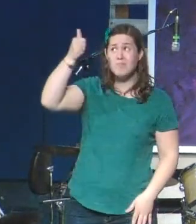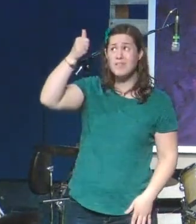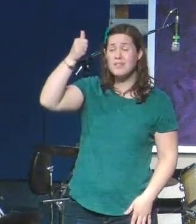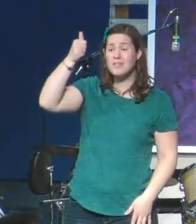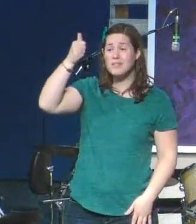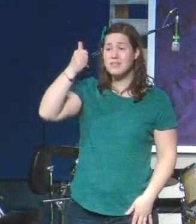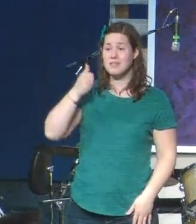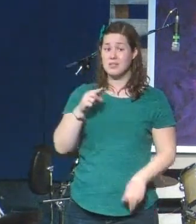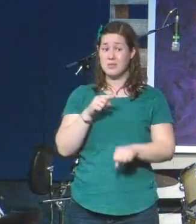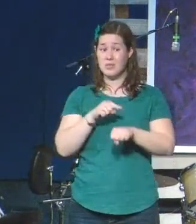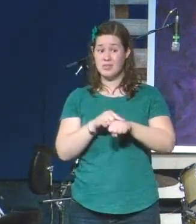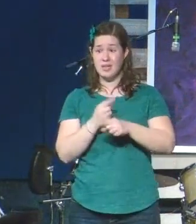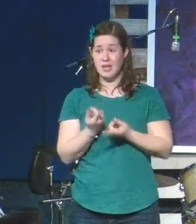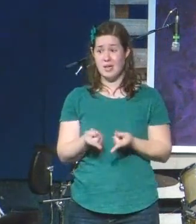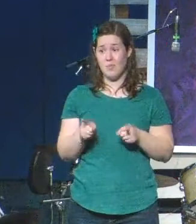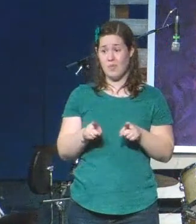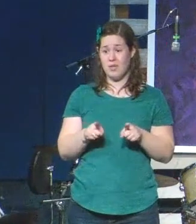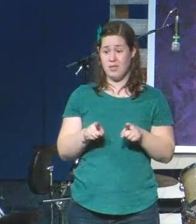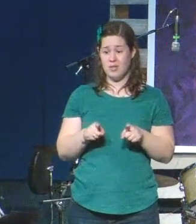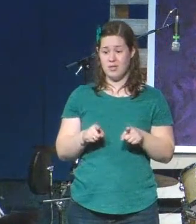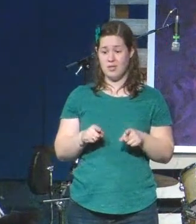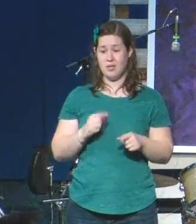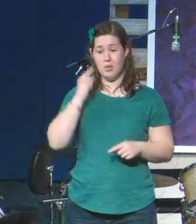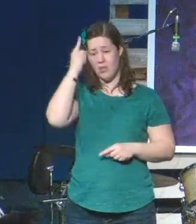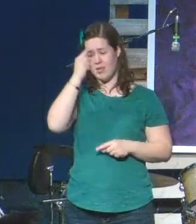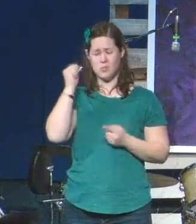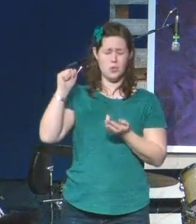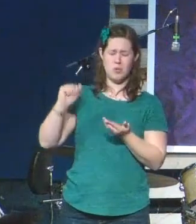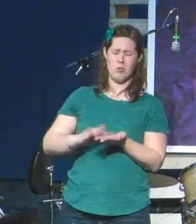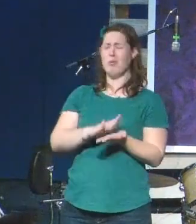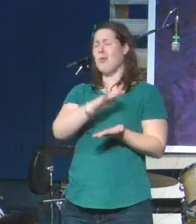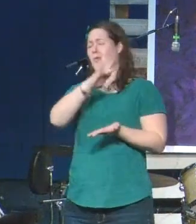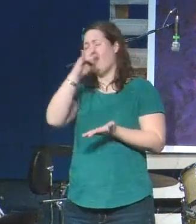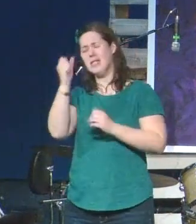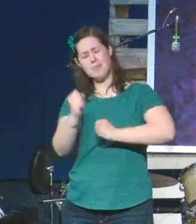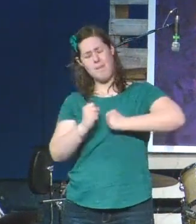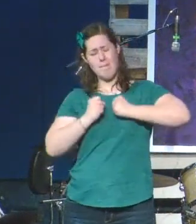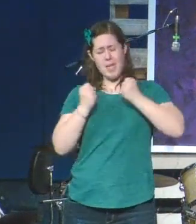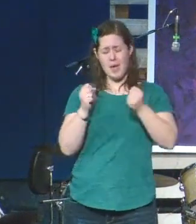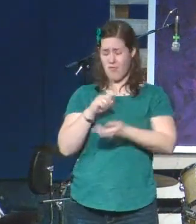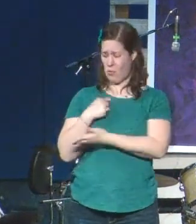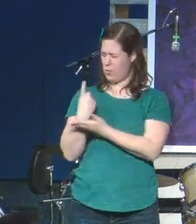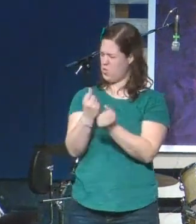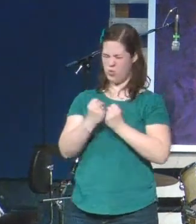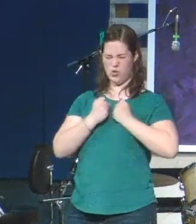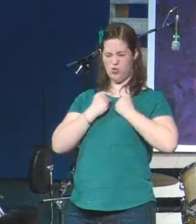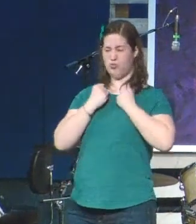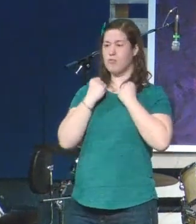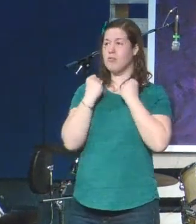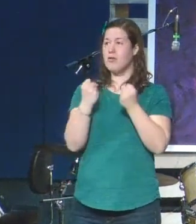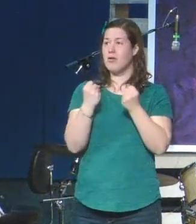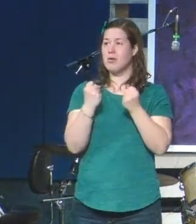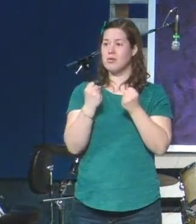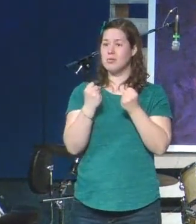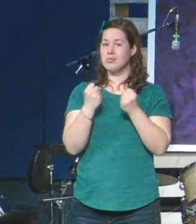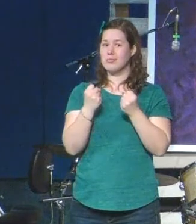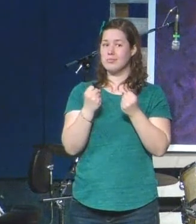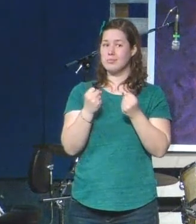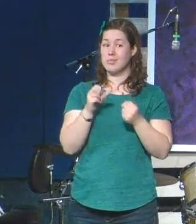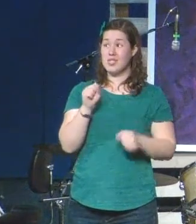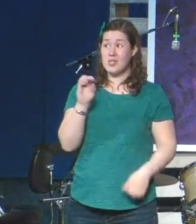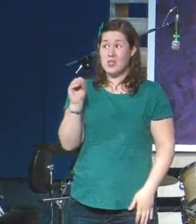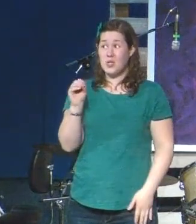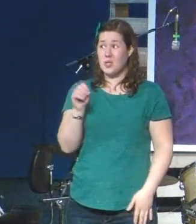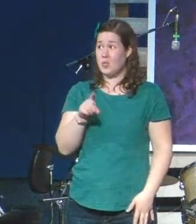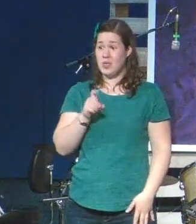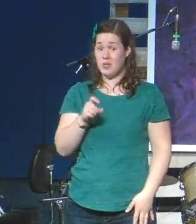to a time when things were glorious, things were powerful, when we were strong, so that we don't have to focus on